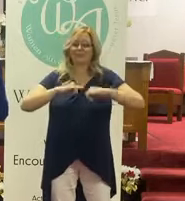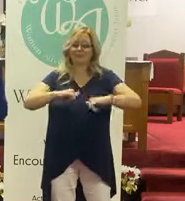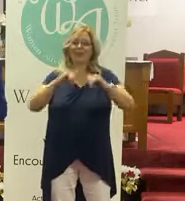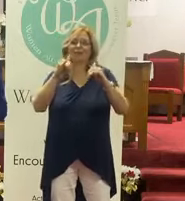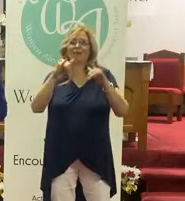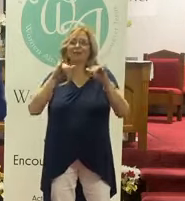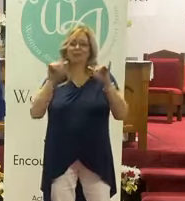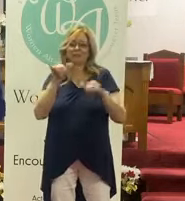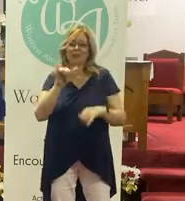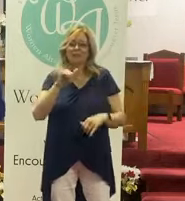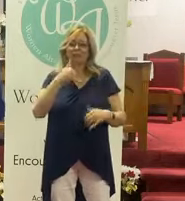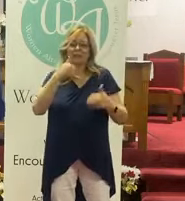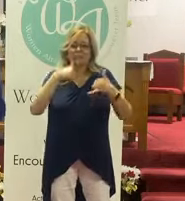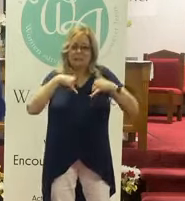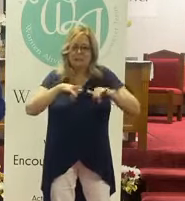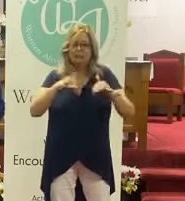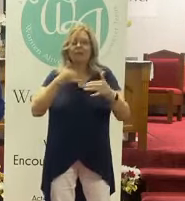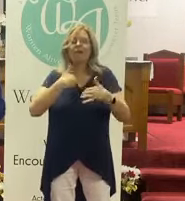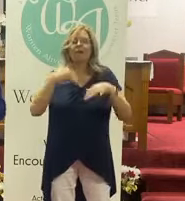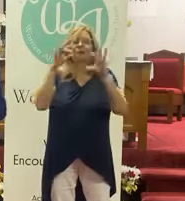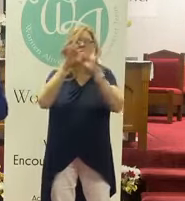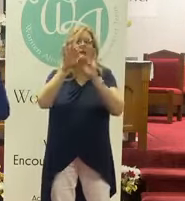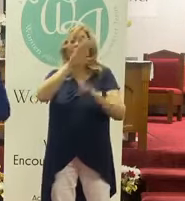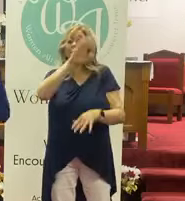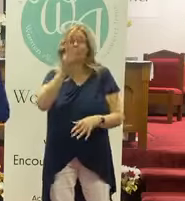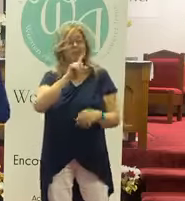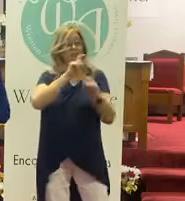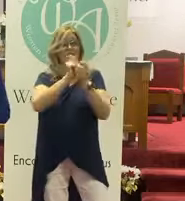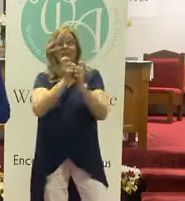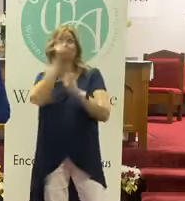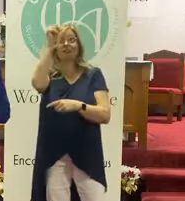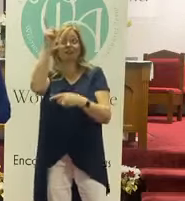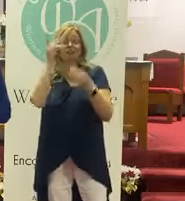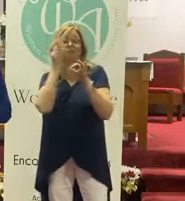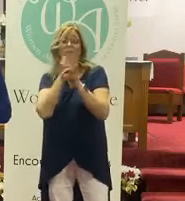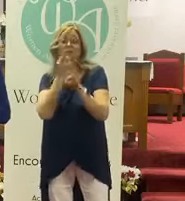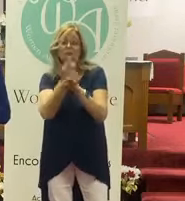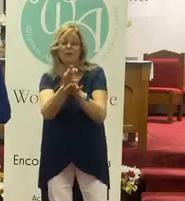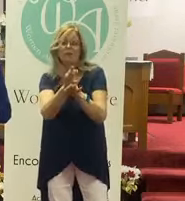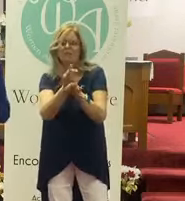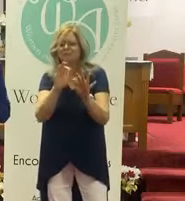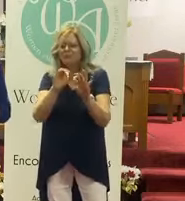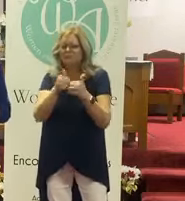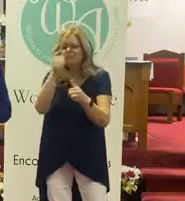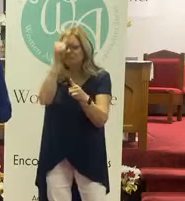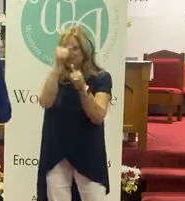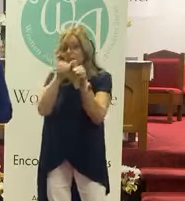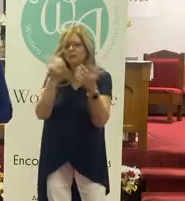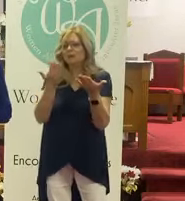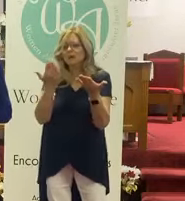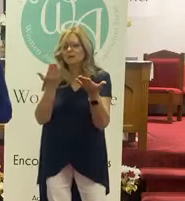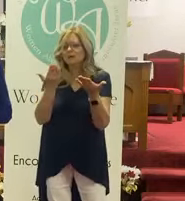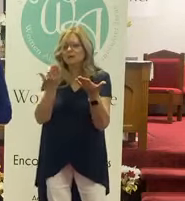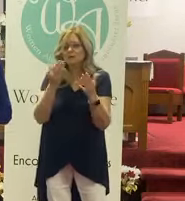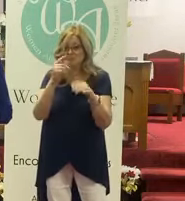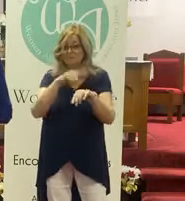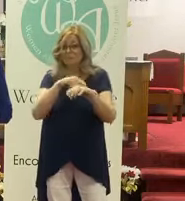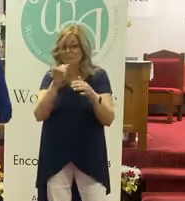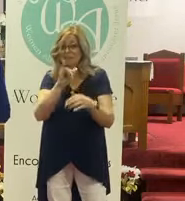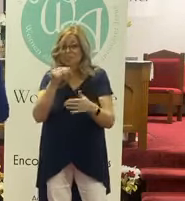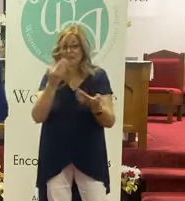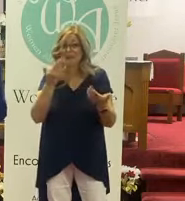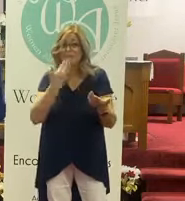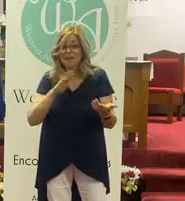He still has relationship. He's still never changing. He's faithful. And how do we remember that in the midst of those times